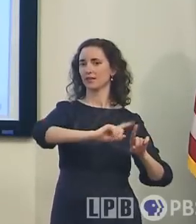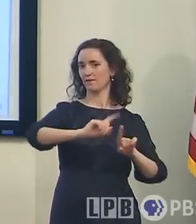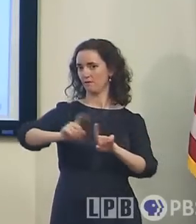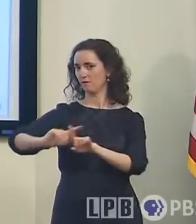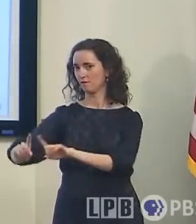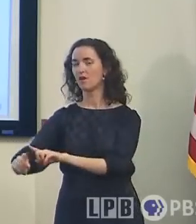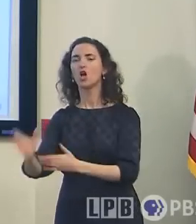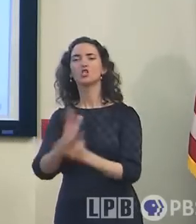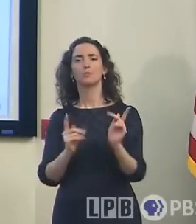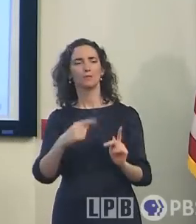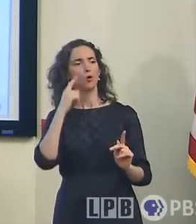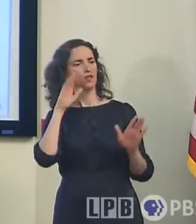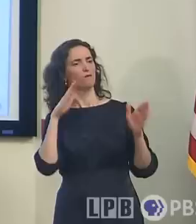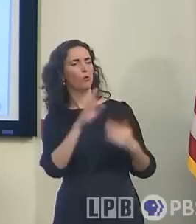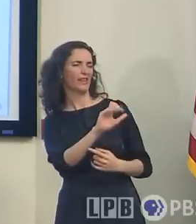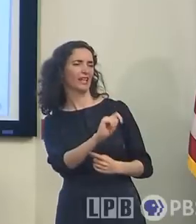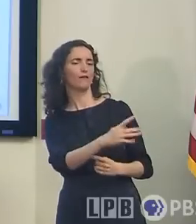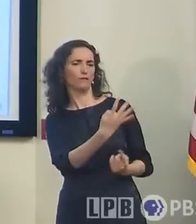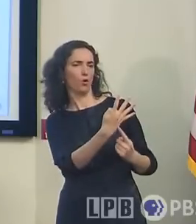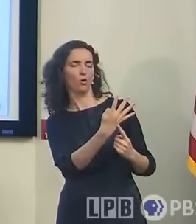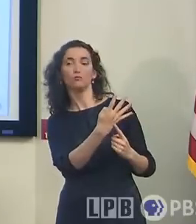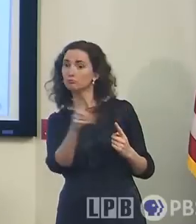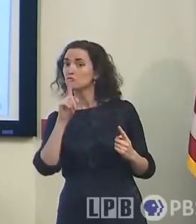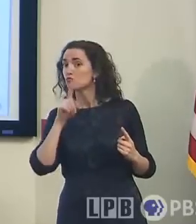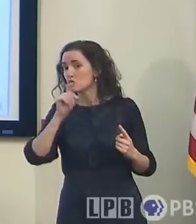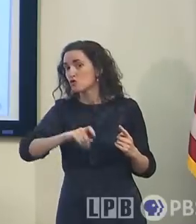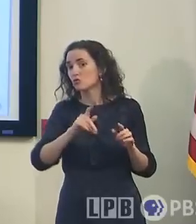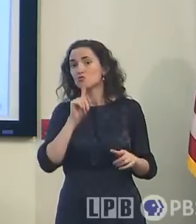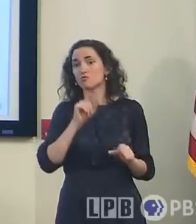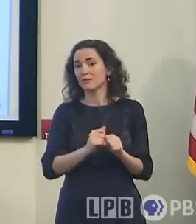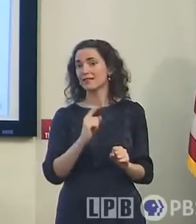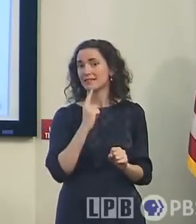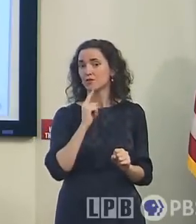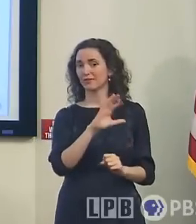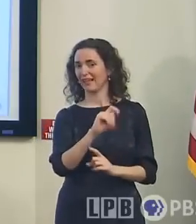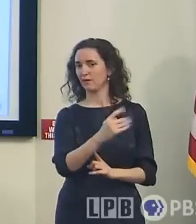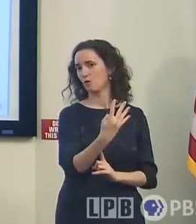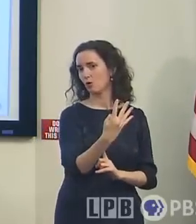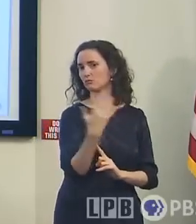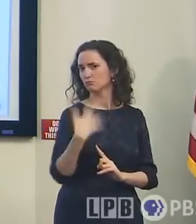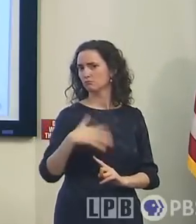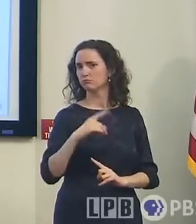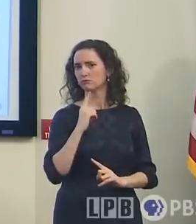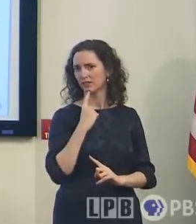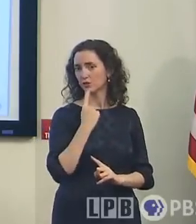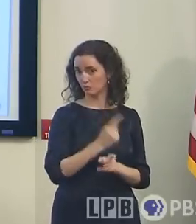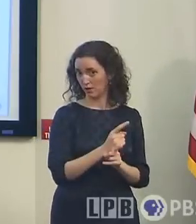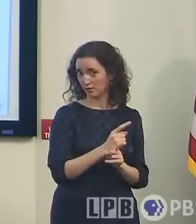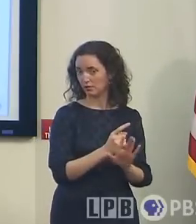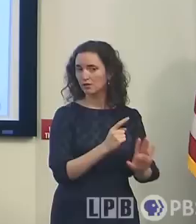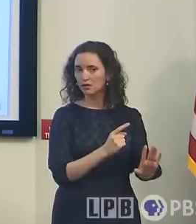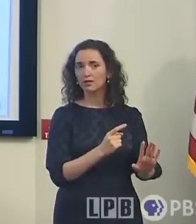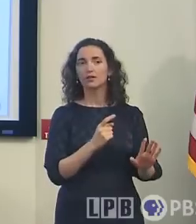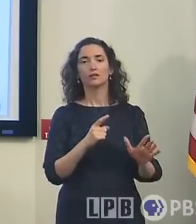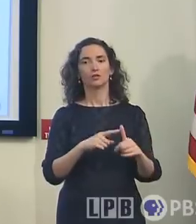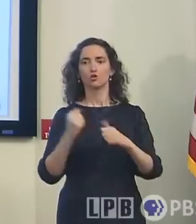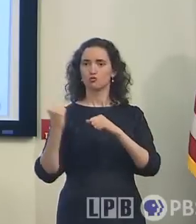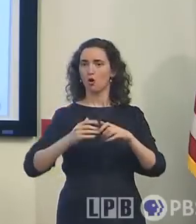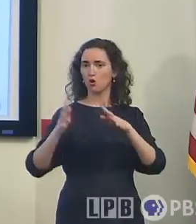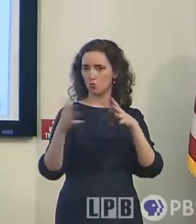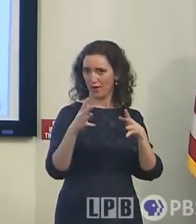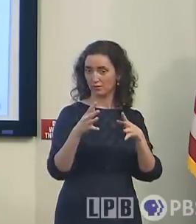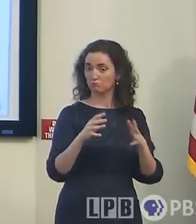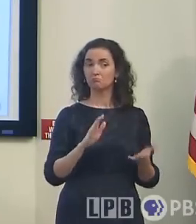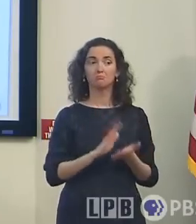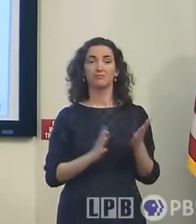category, and they should in this case with it being a category four. It does have, you know, obviously a significant wind threat, but there